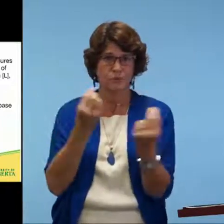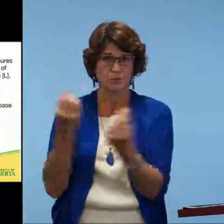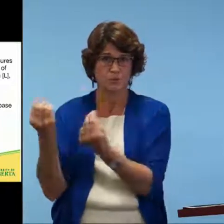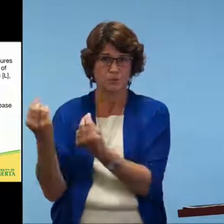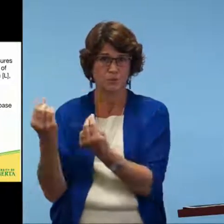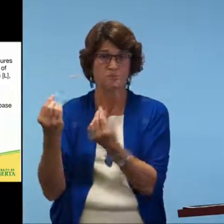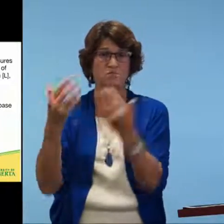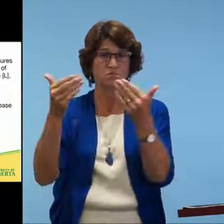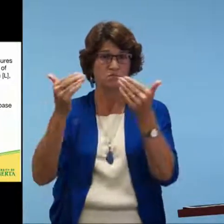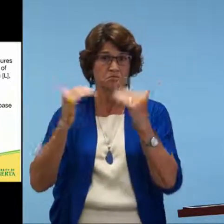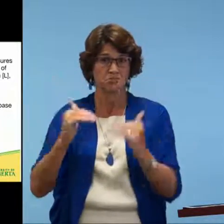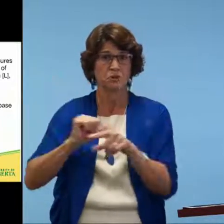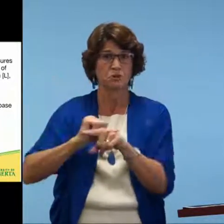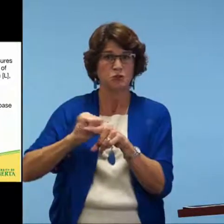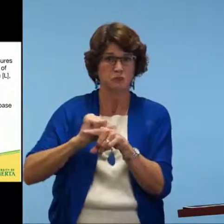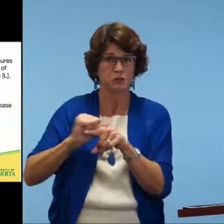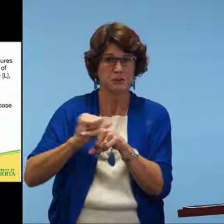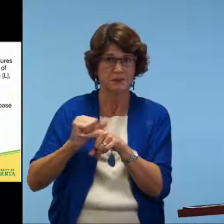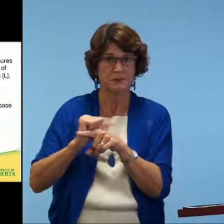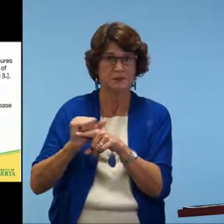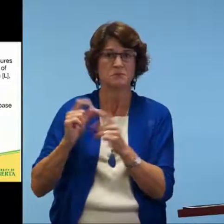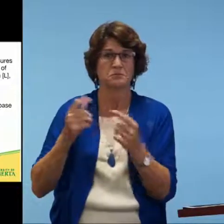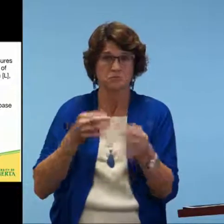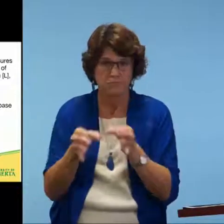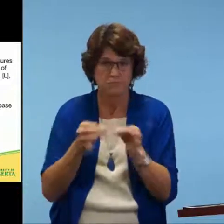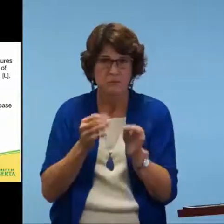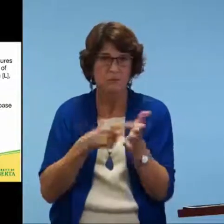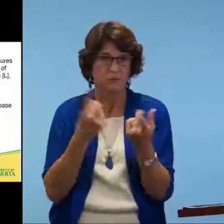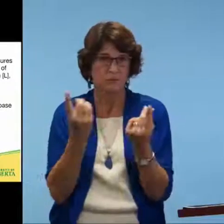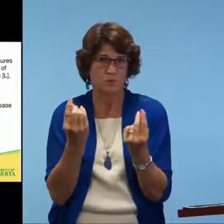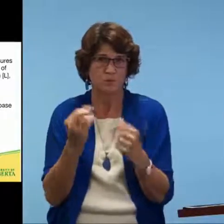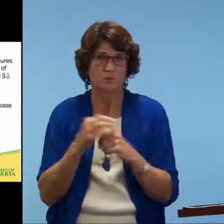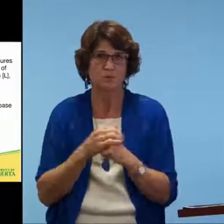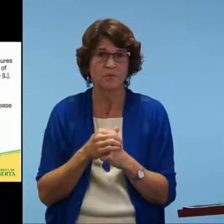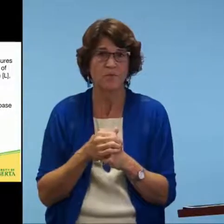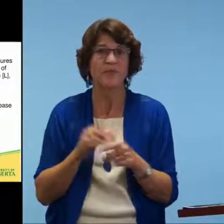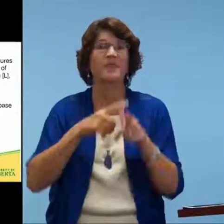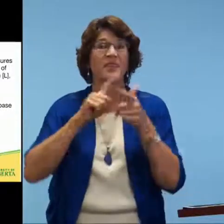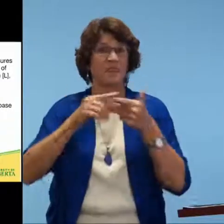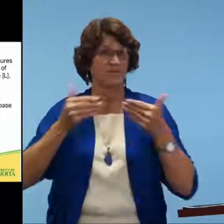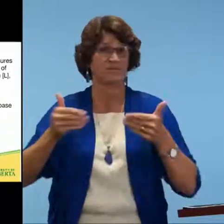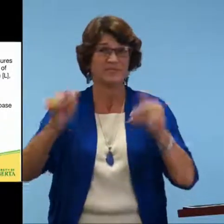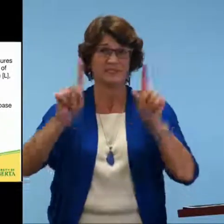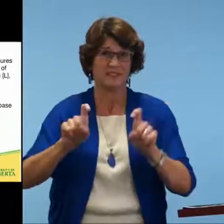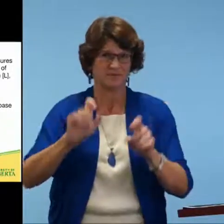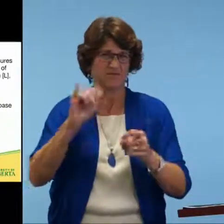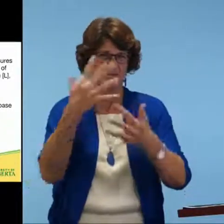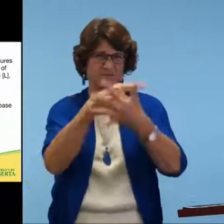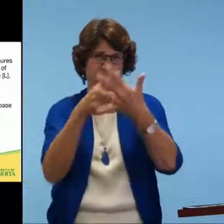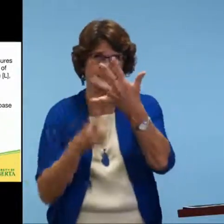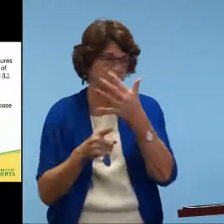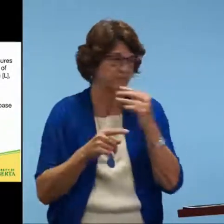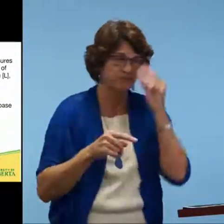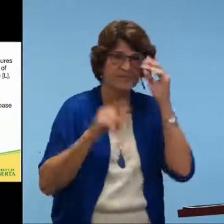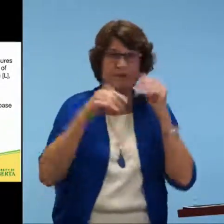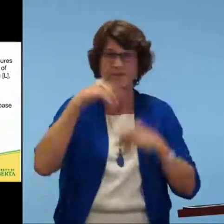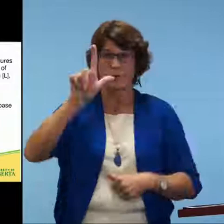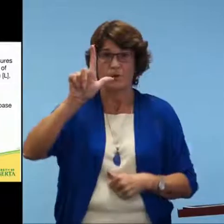video, which provides instructions on how to proceed with it. And then you move through the actual test.